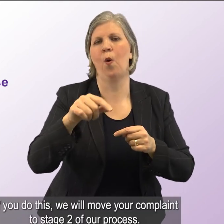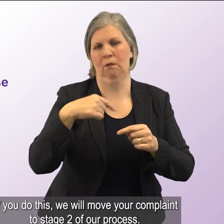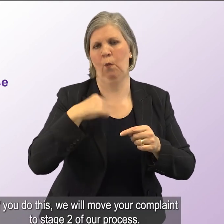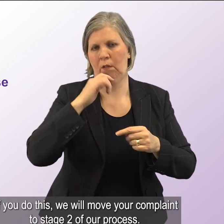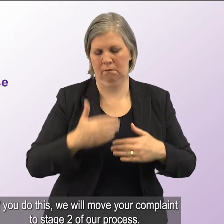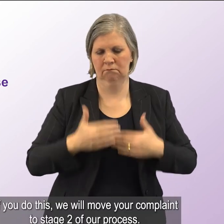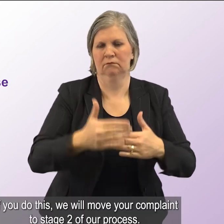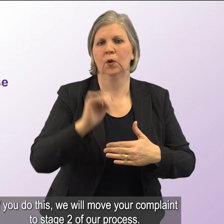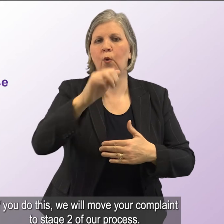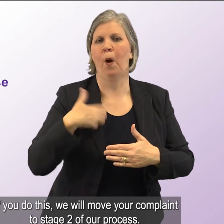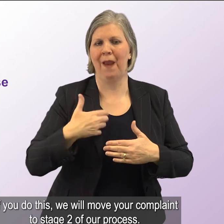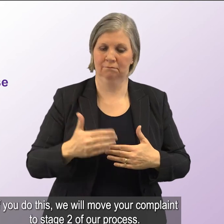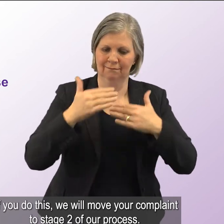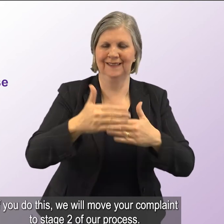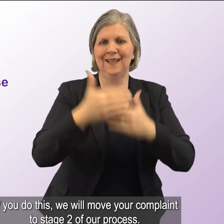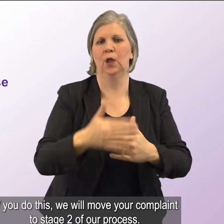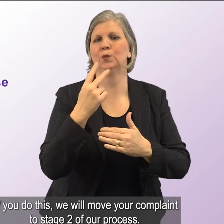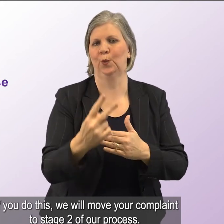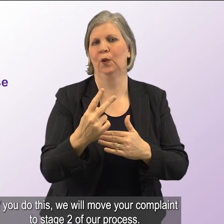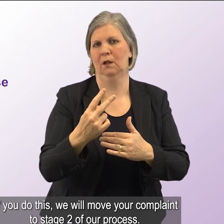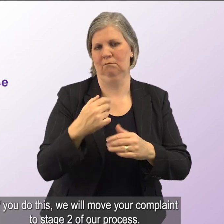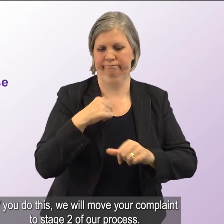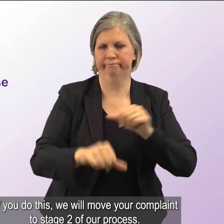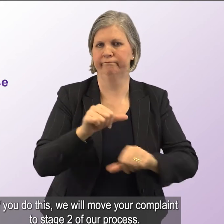If you do this, we will move your complaint to Stage 2 of our process.